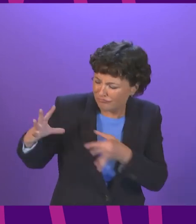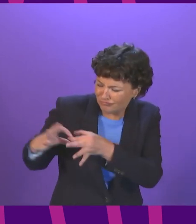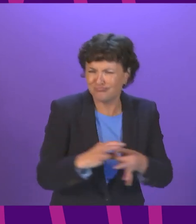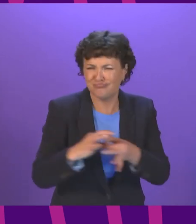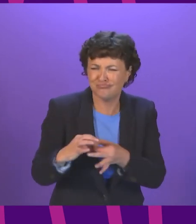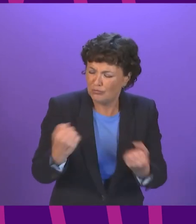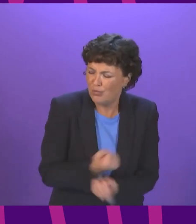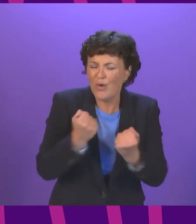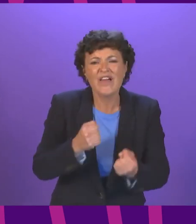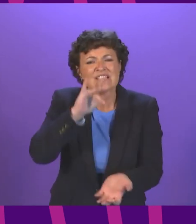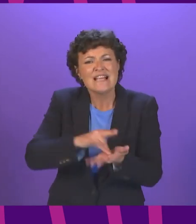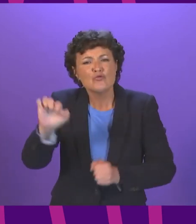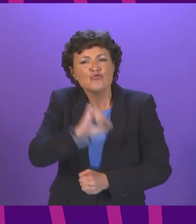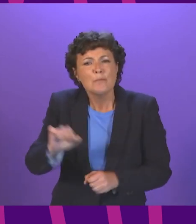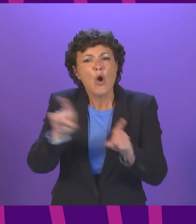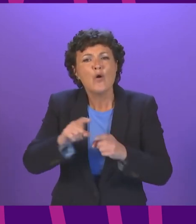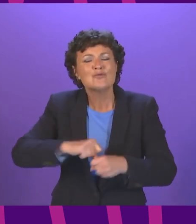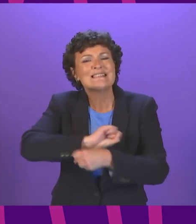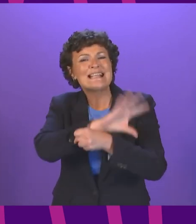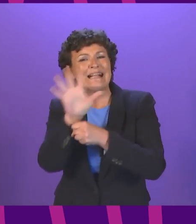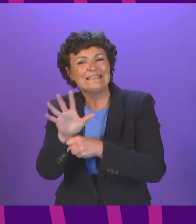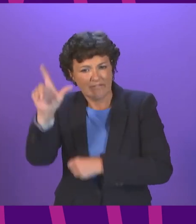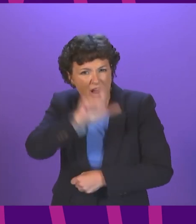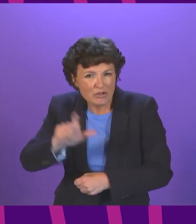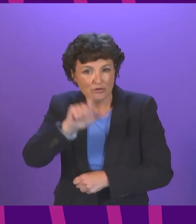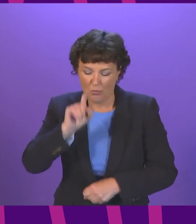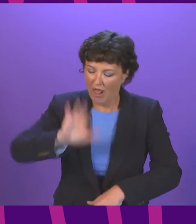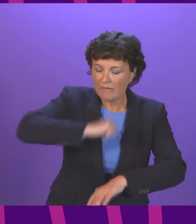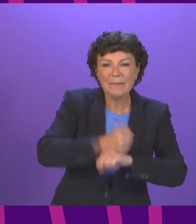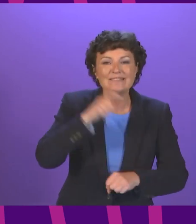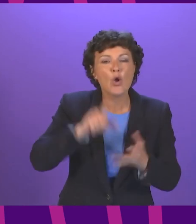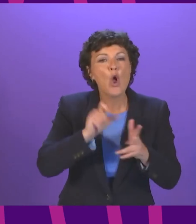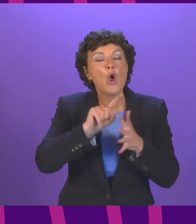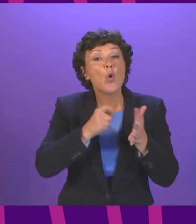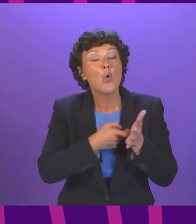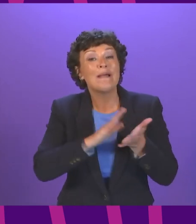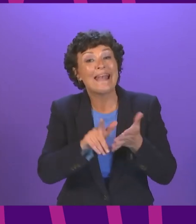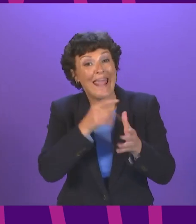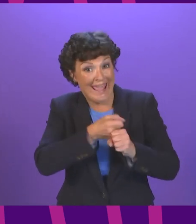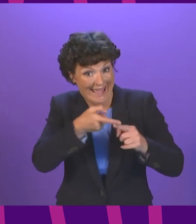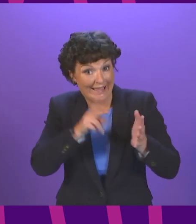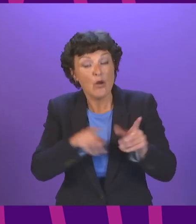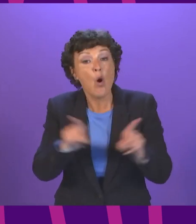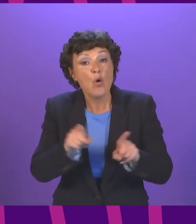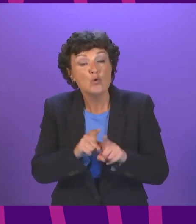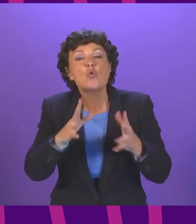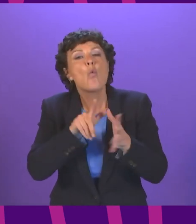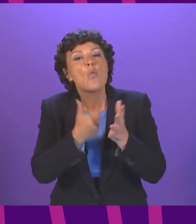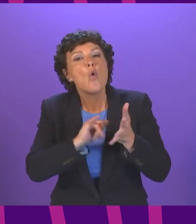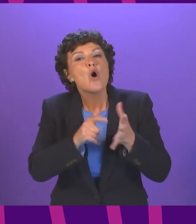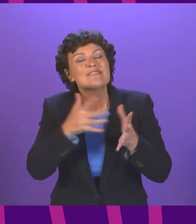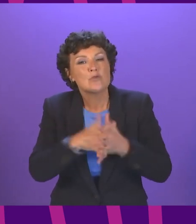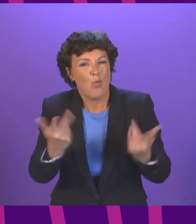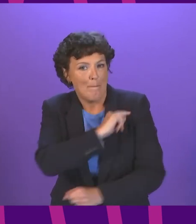European partners by establishing Scottish Government bases in Copenhagen and Warsaw adding to our very effective